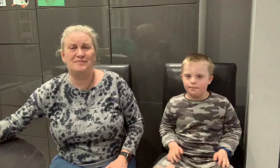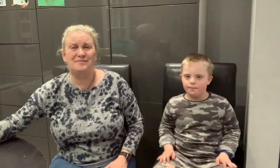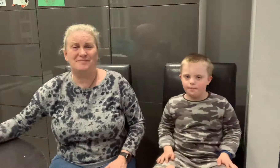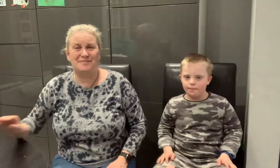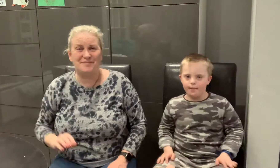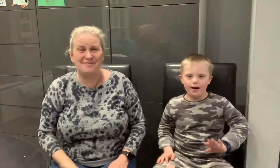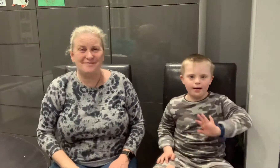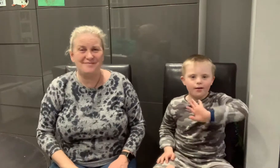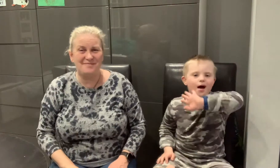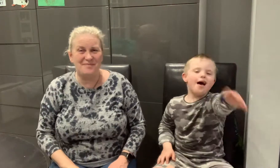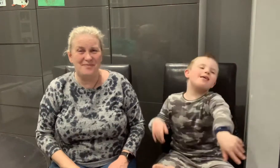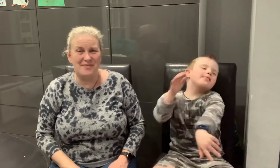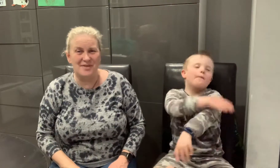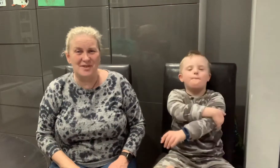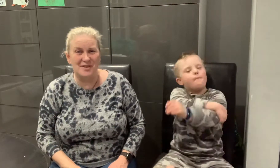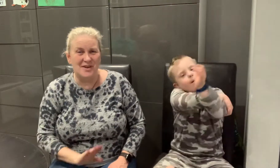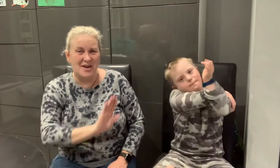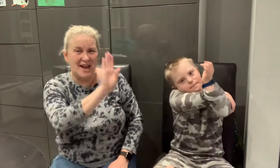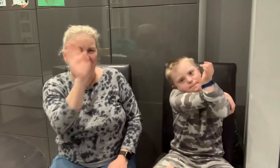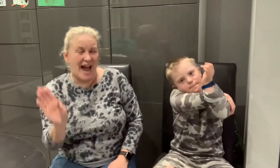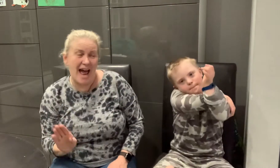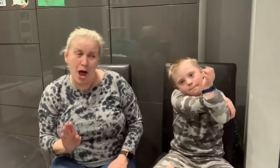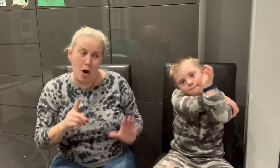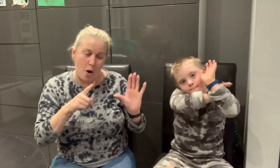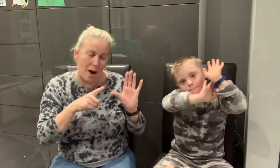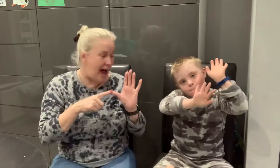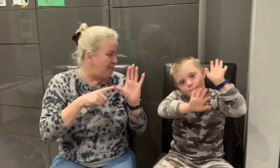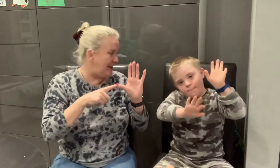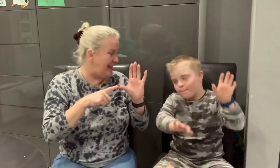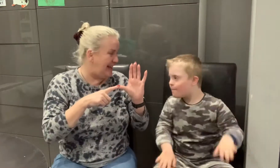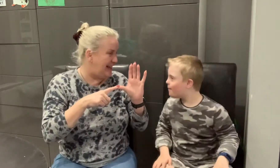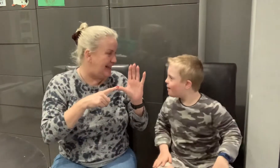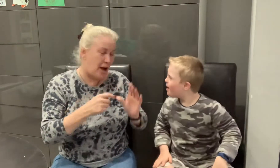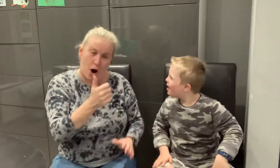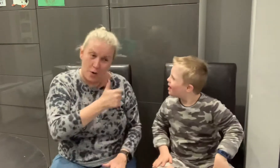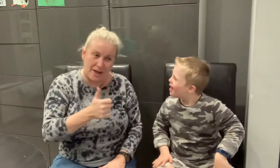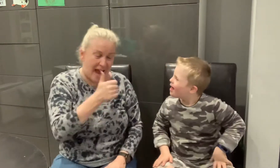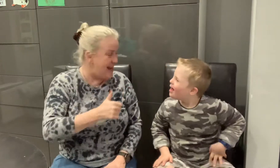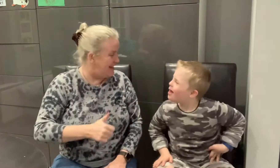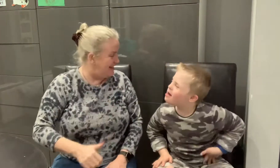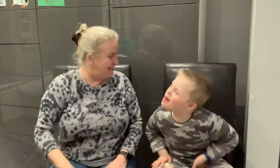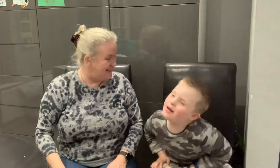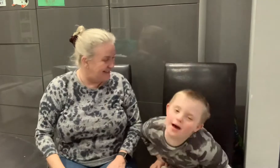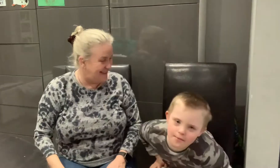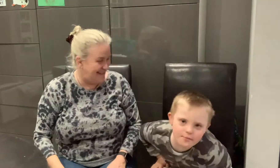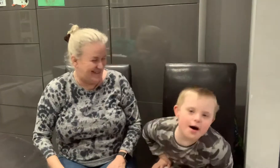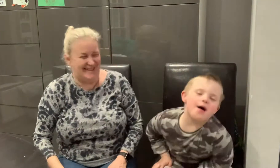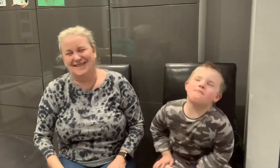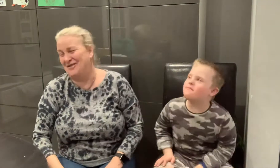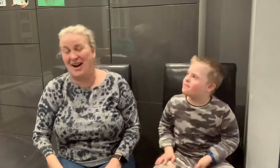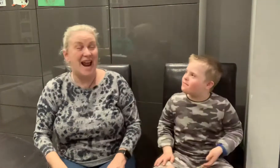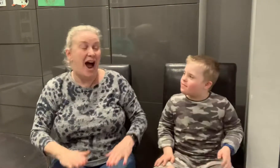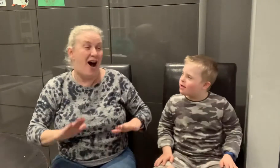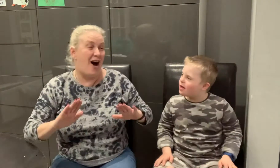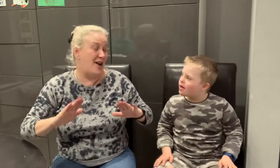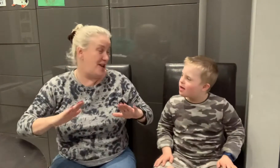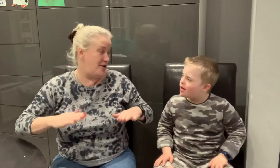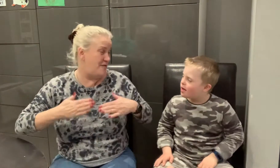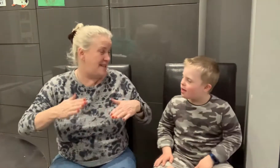hello Alfie okay I'm gonna laugh right are you ready